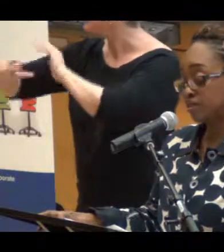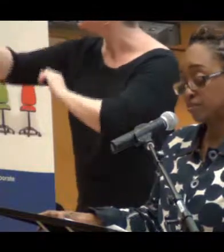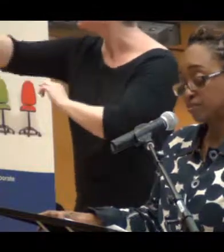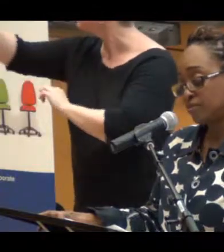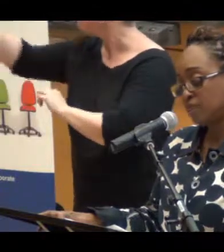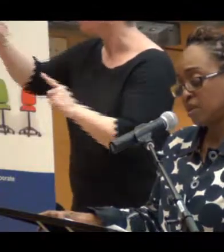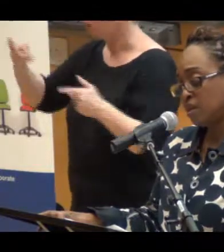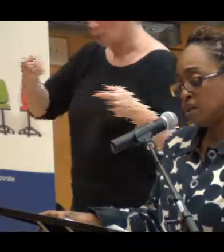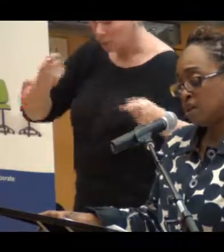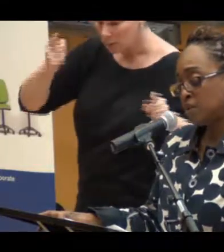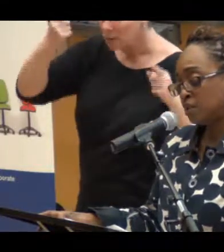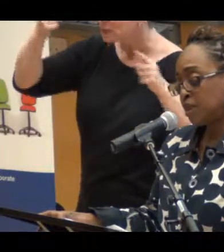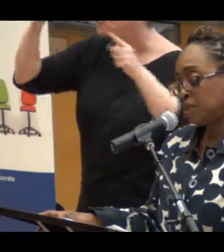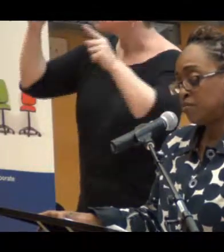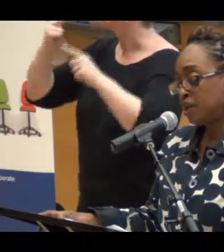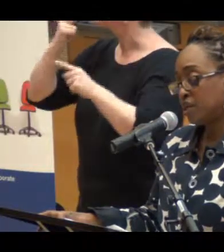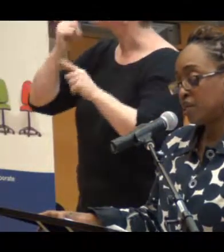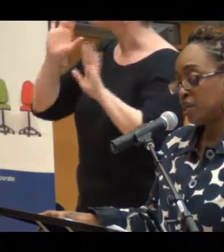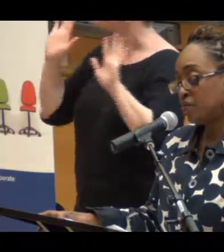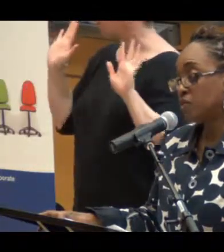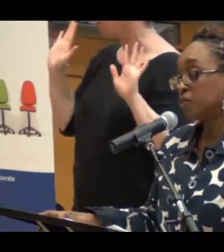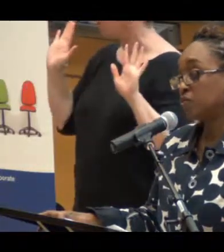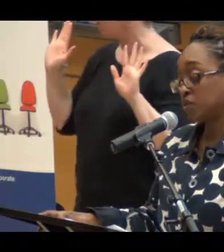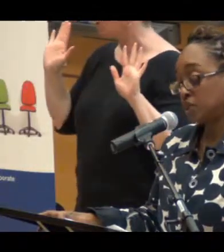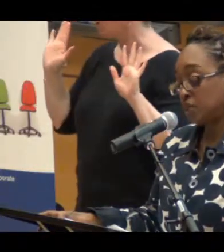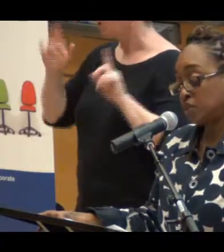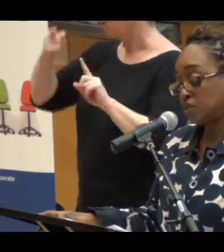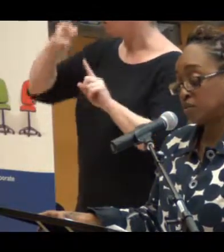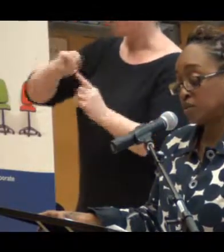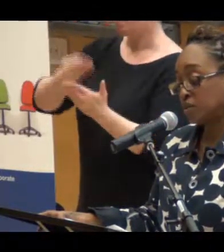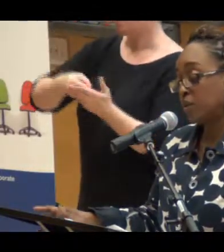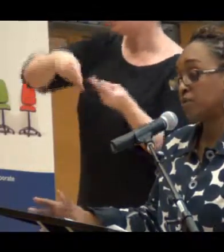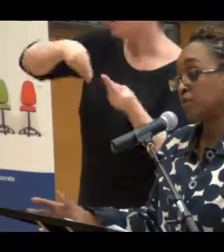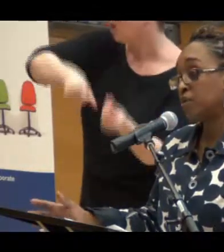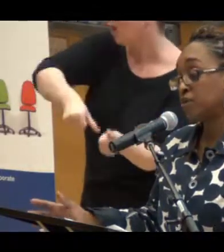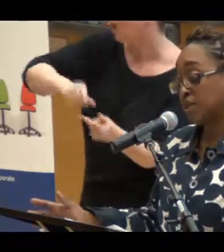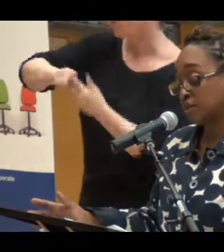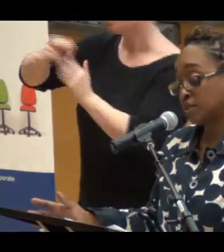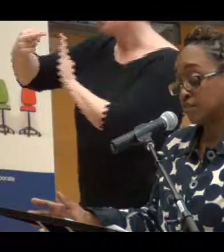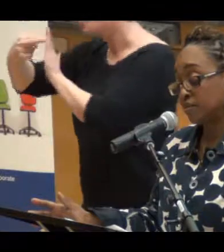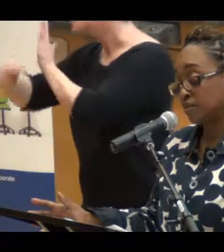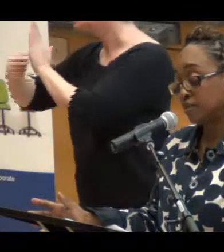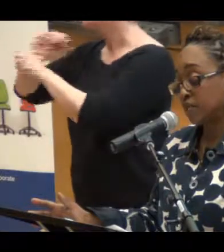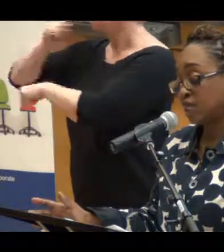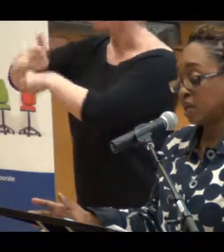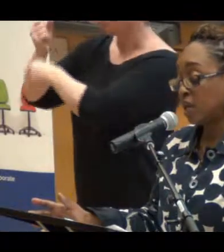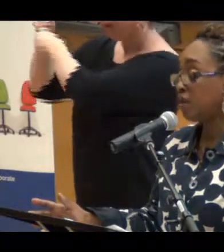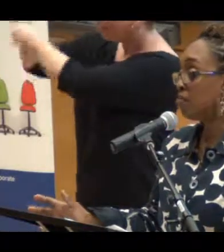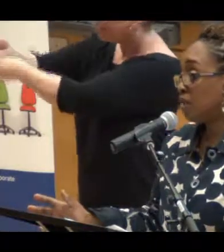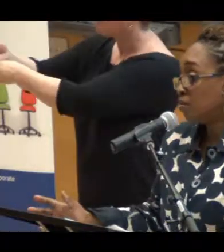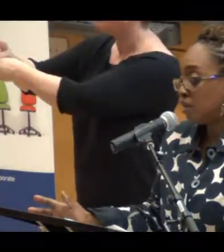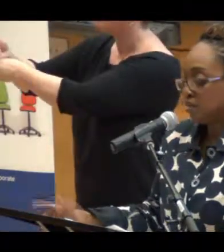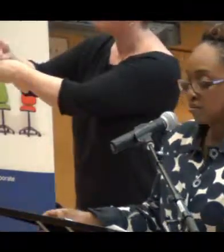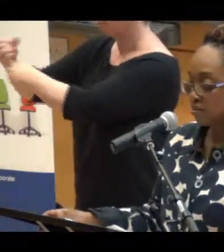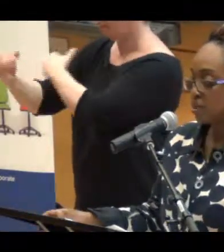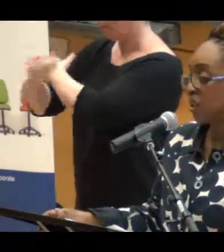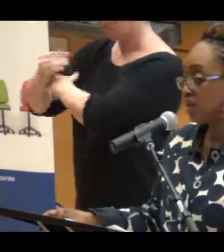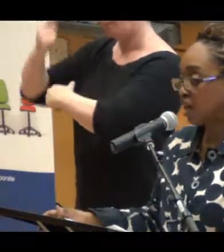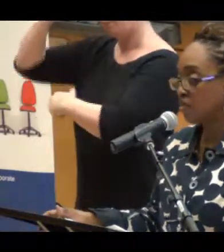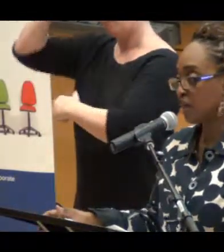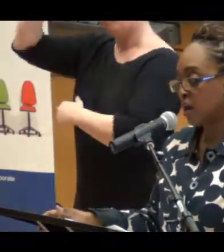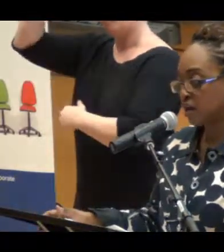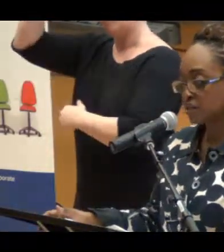success. But spending money and making rules won't change the way people think. It may, maybe,